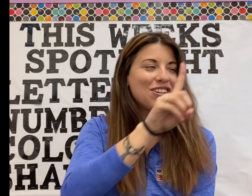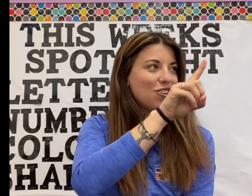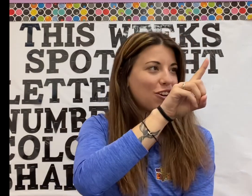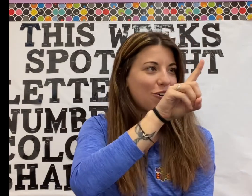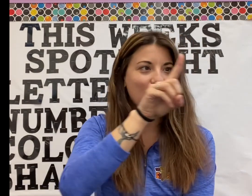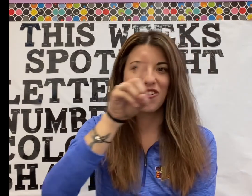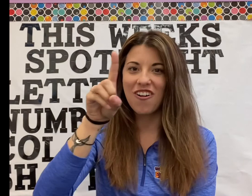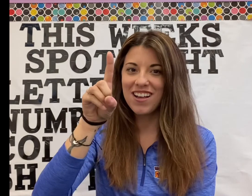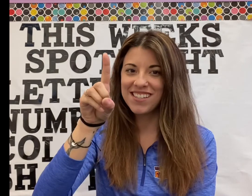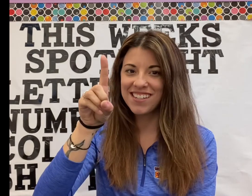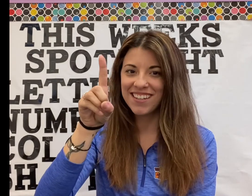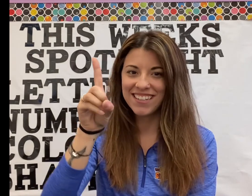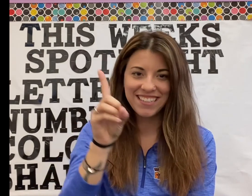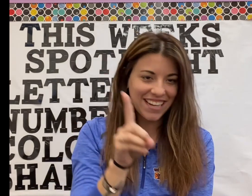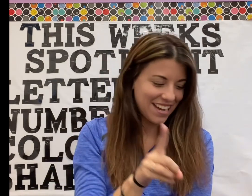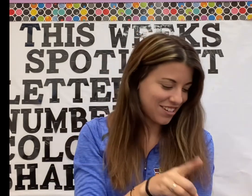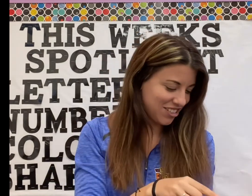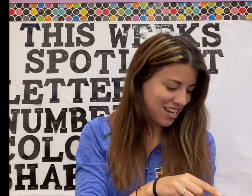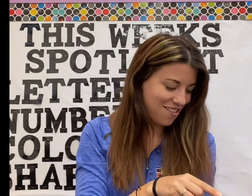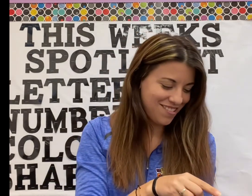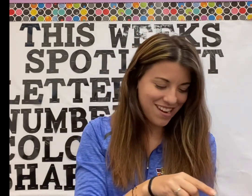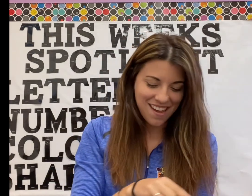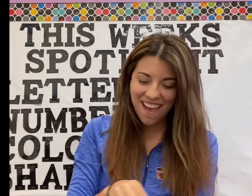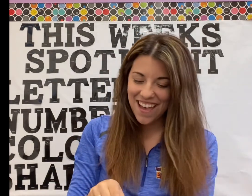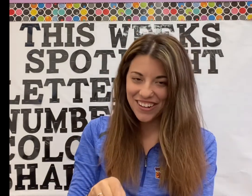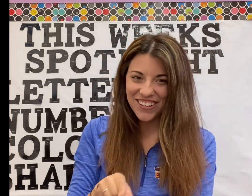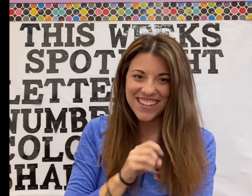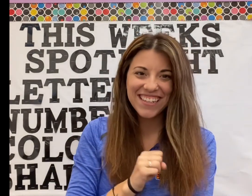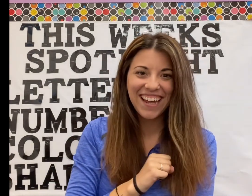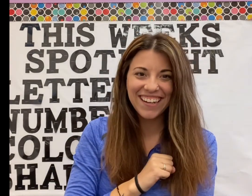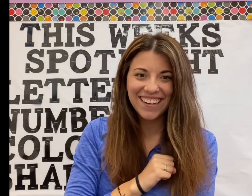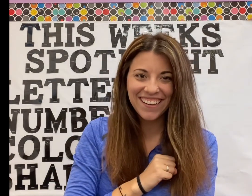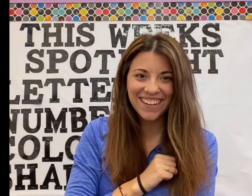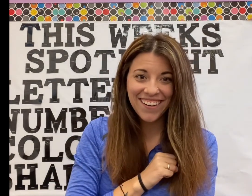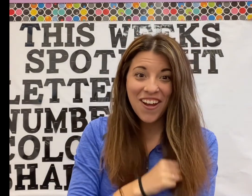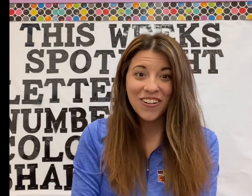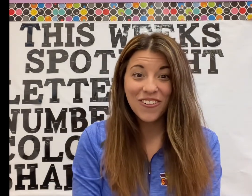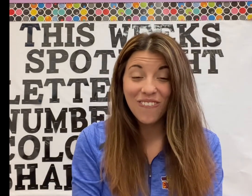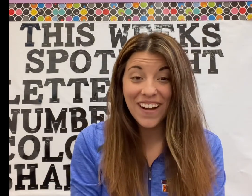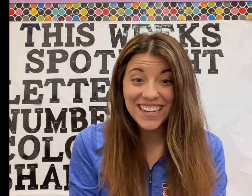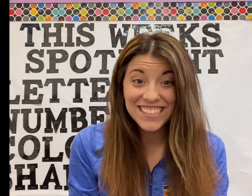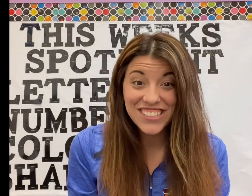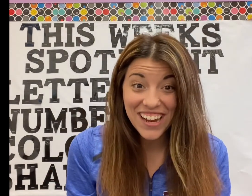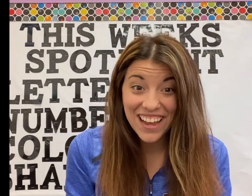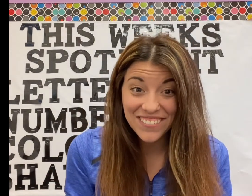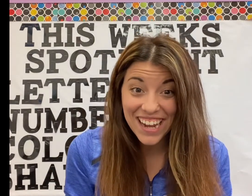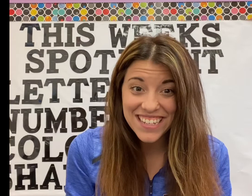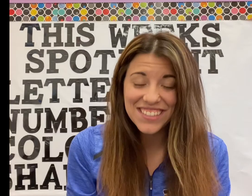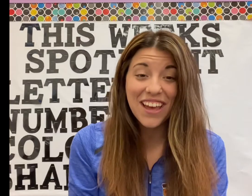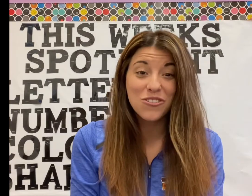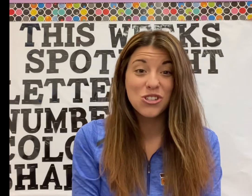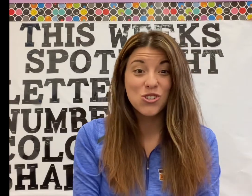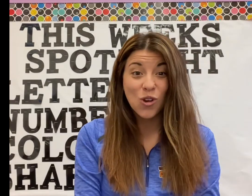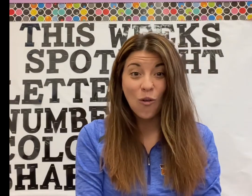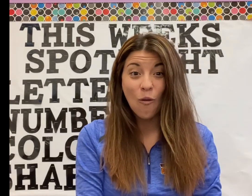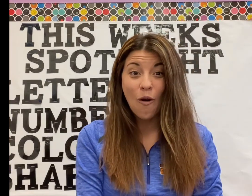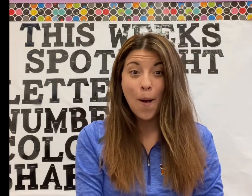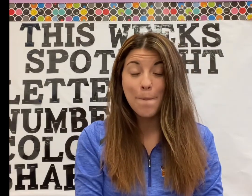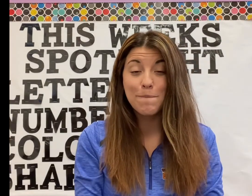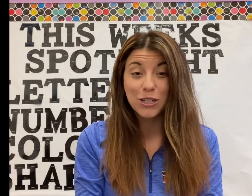You're gonna go across, diagonal down, and across again. Great job guys! That was so much